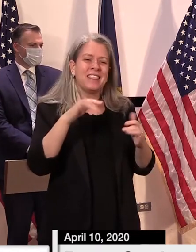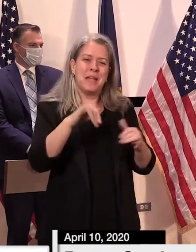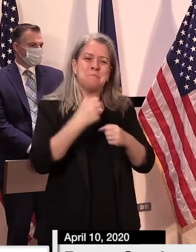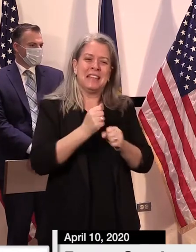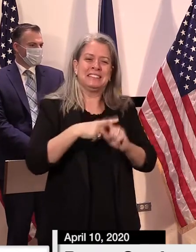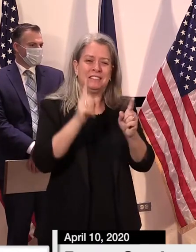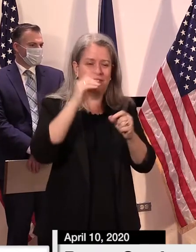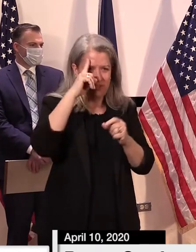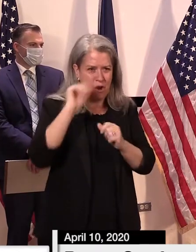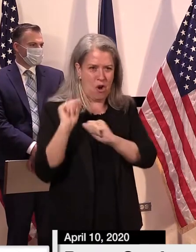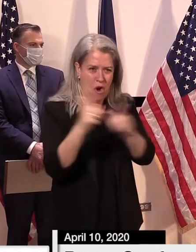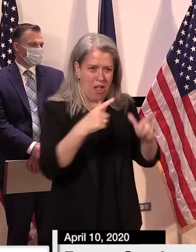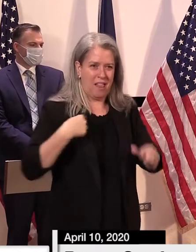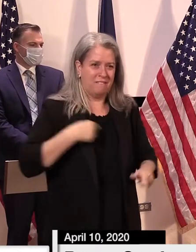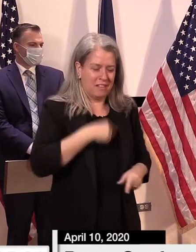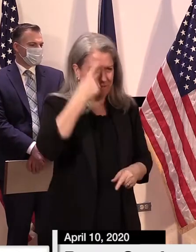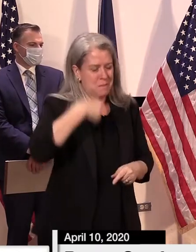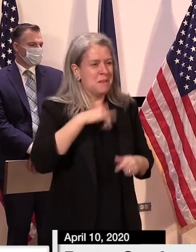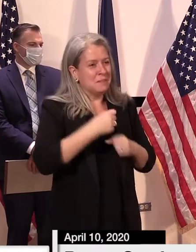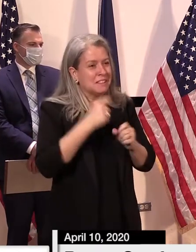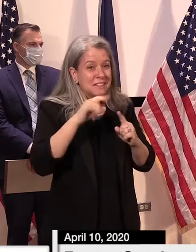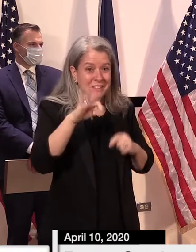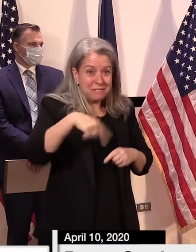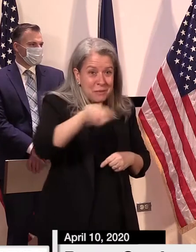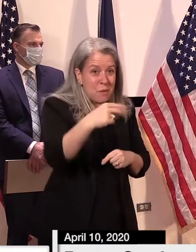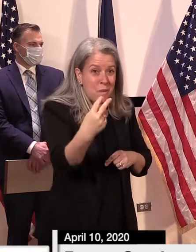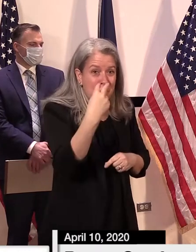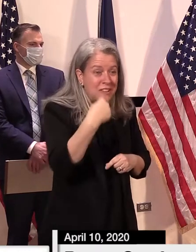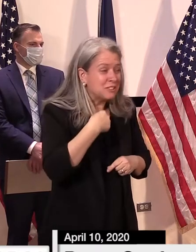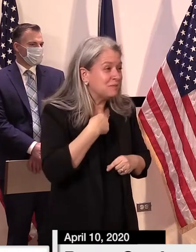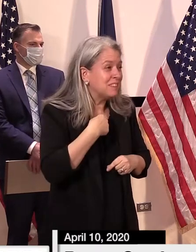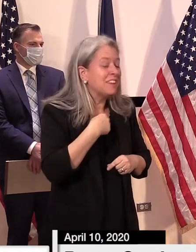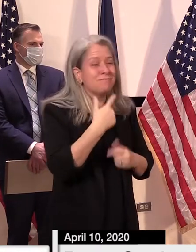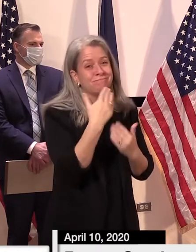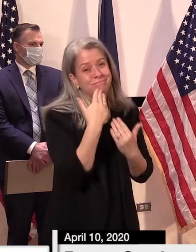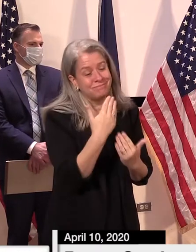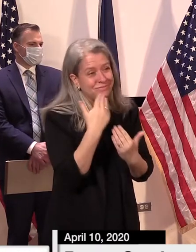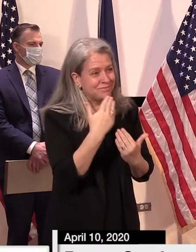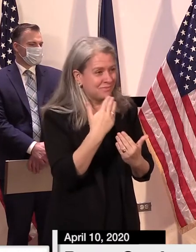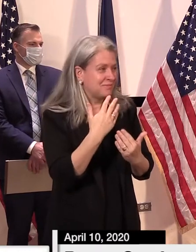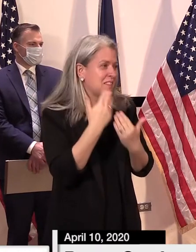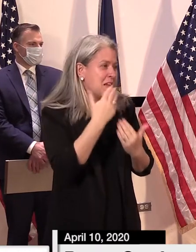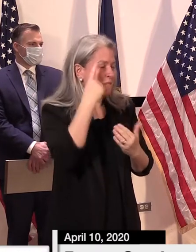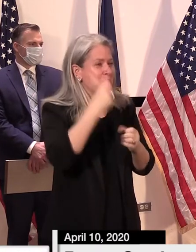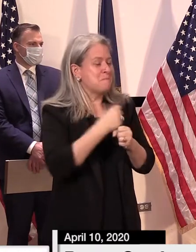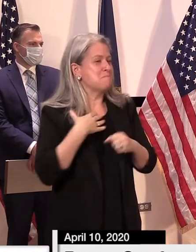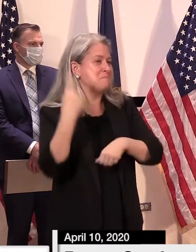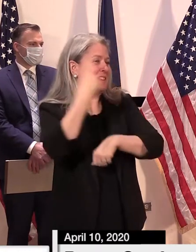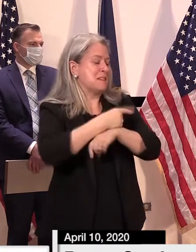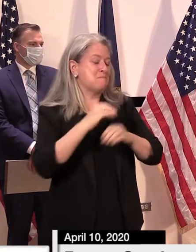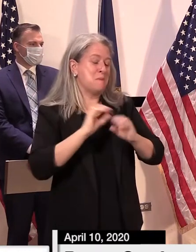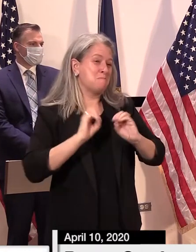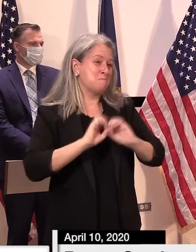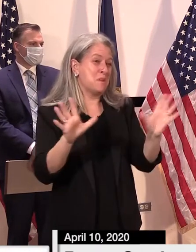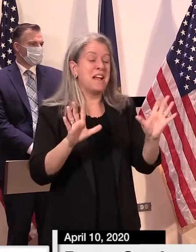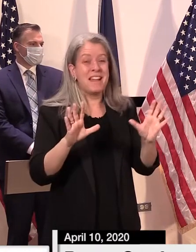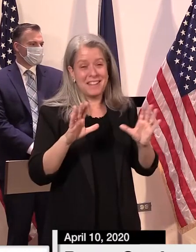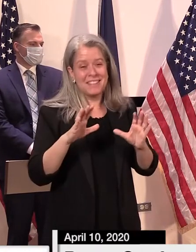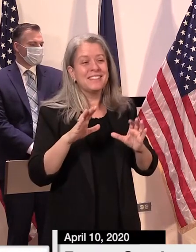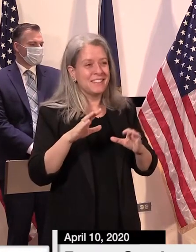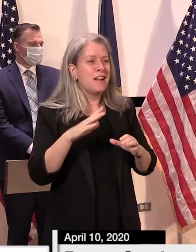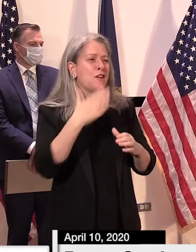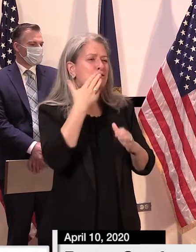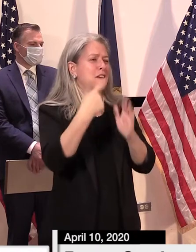make a difference. So Sully, if you're out there watching, thank you very much for brightening my day and making an example